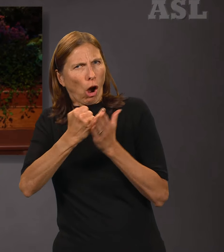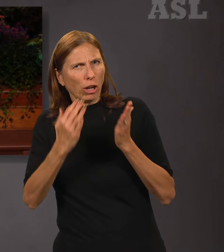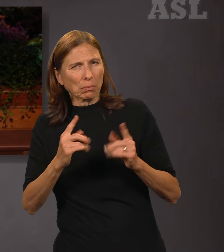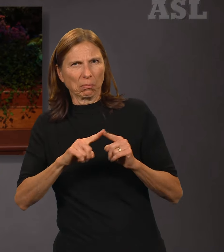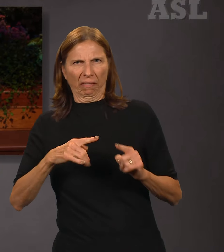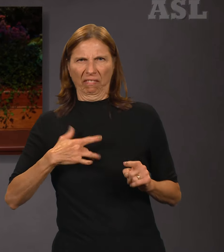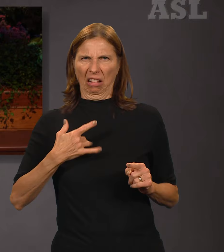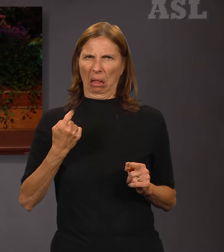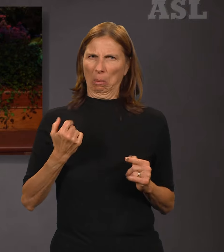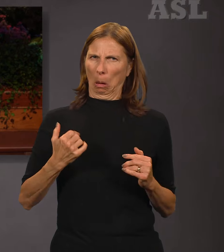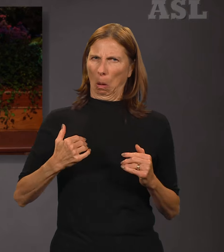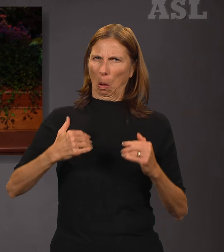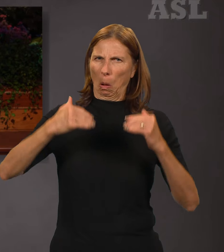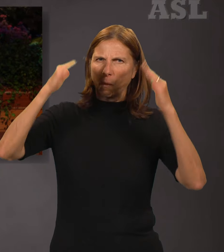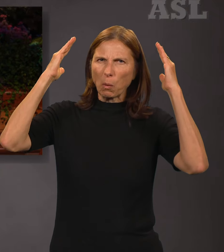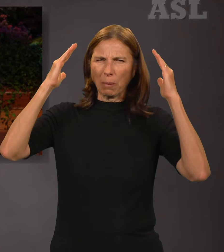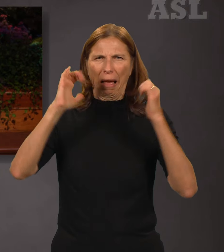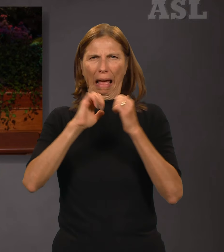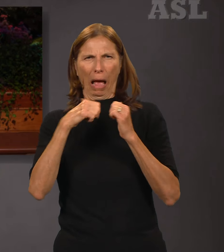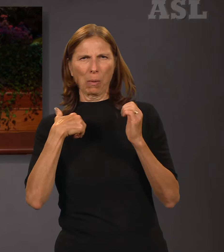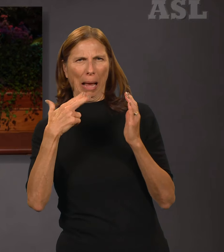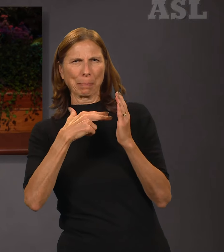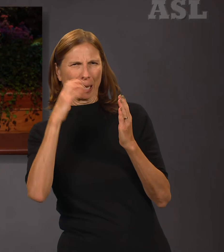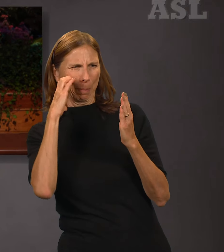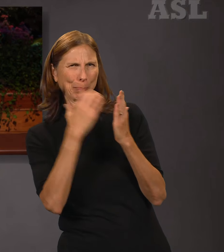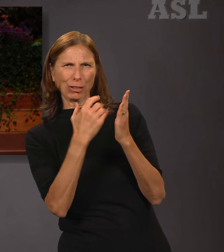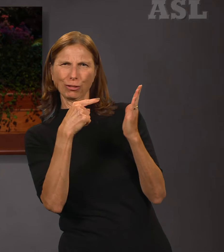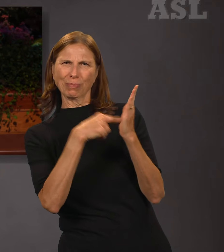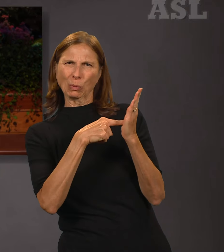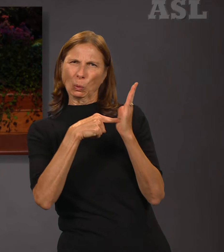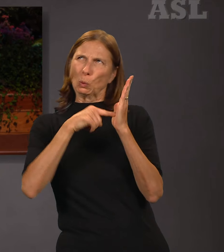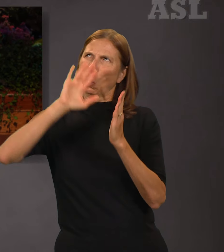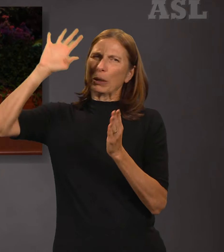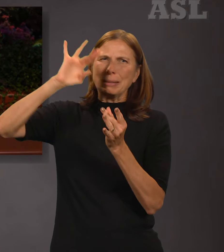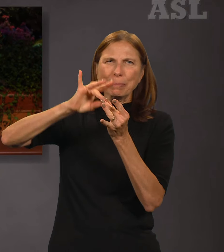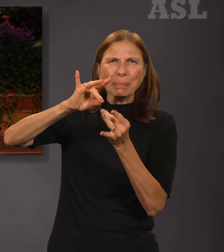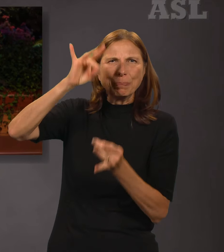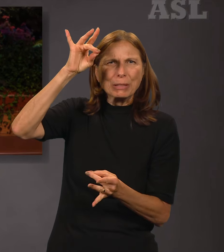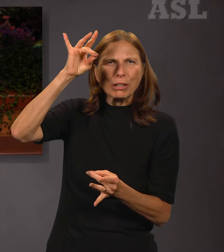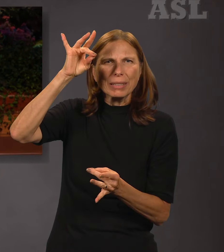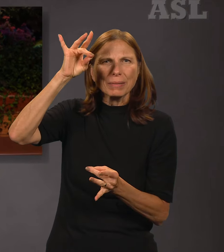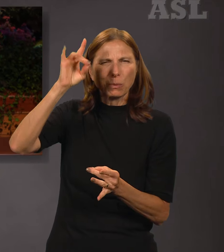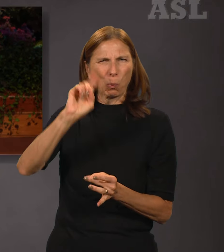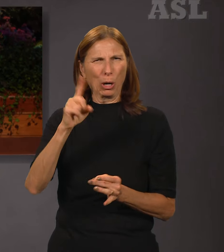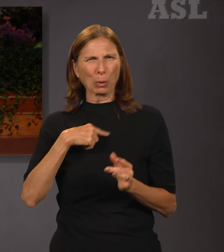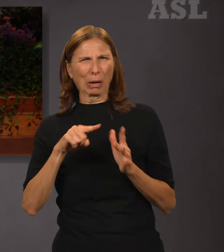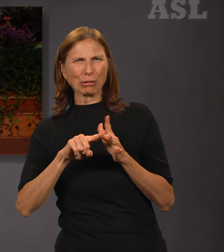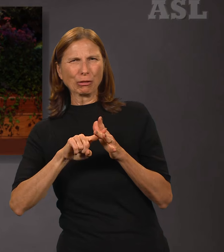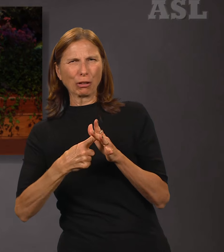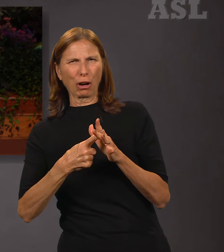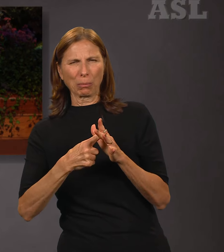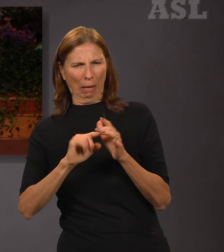overwhelming. How was I to paint a portrait of Jesus Christ that captured His Spirit?